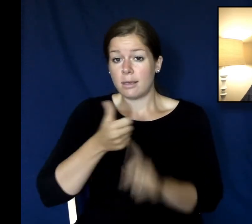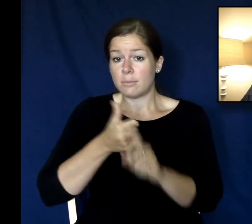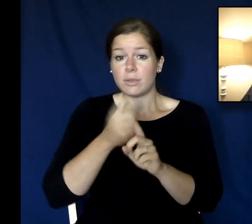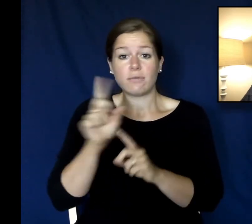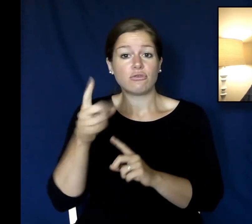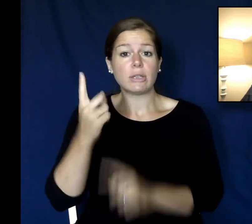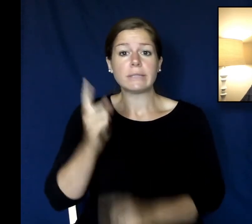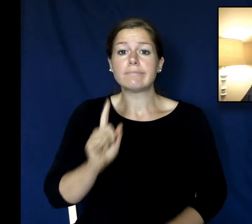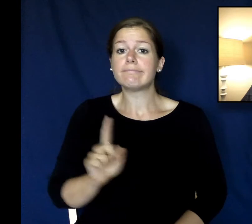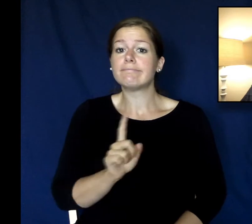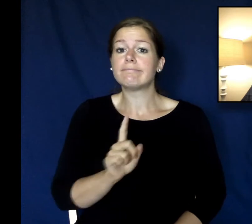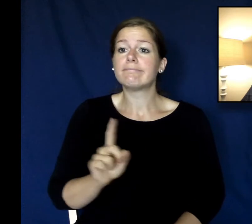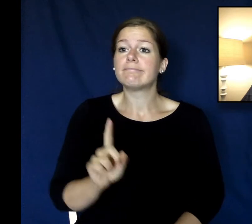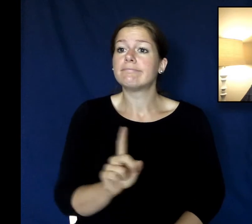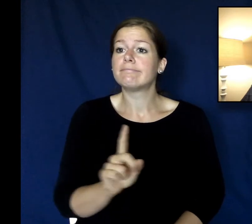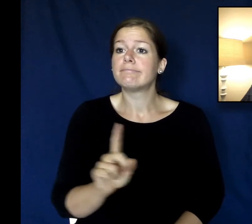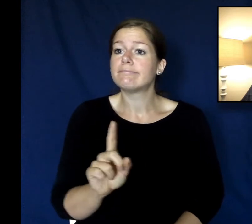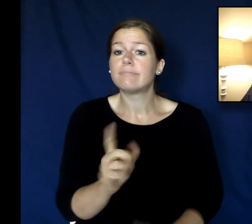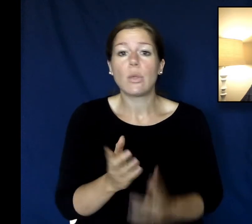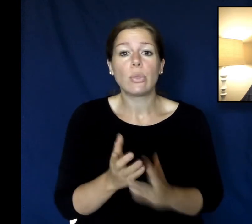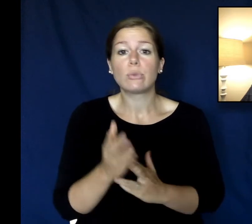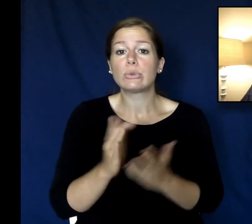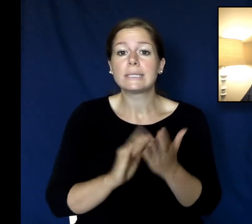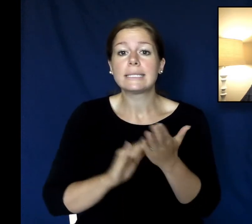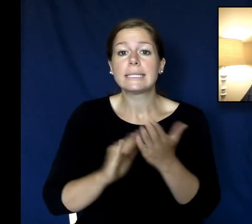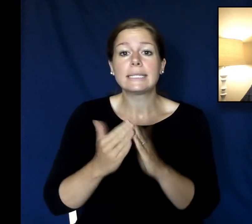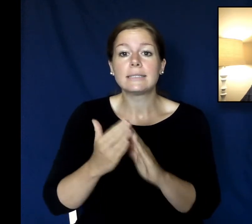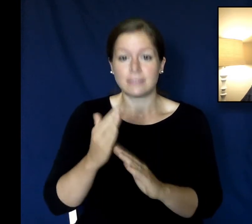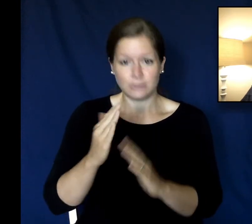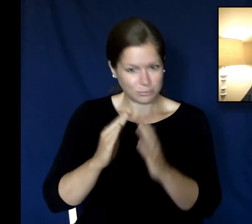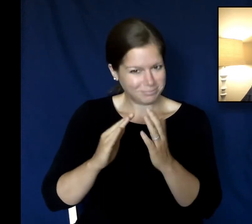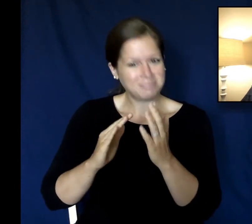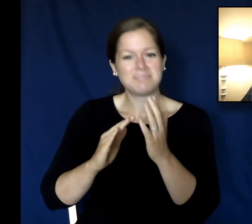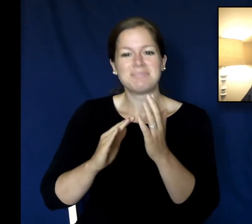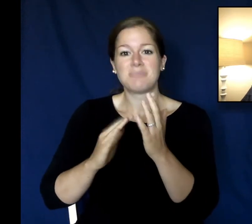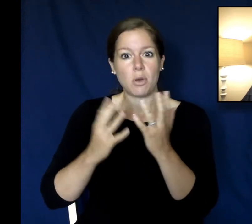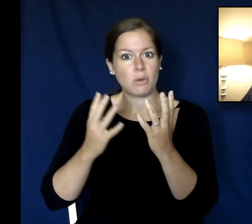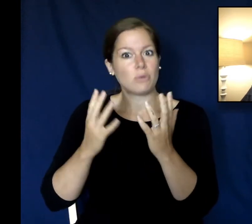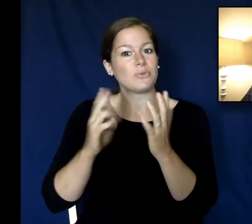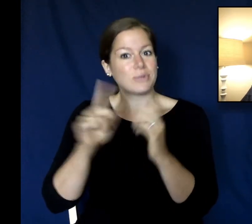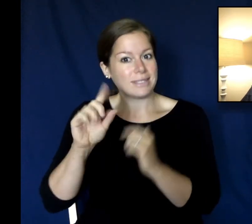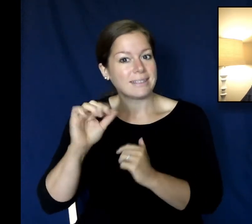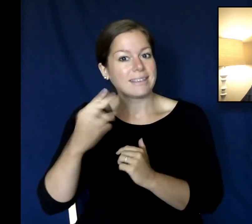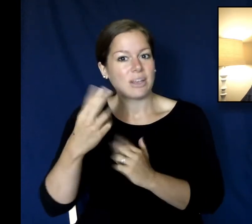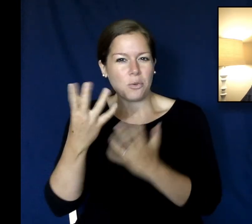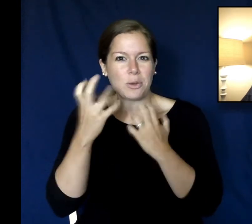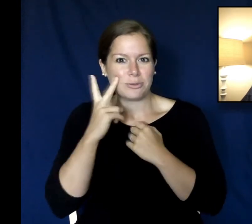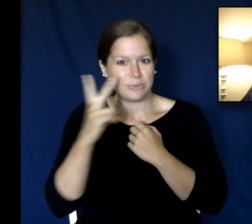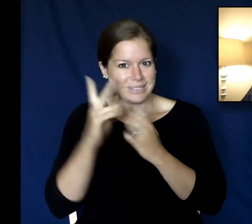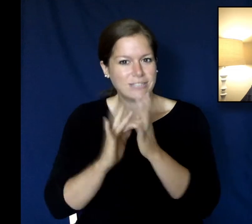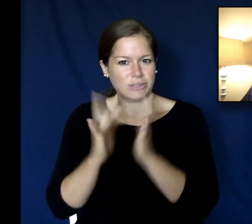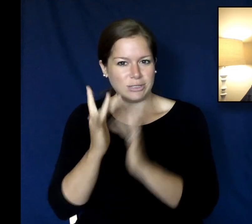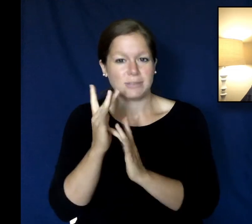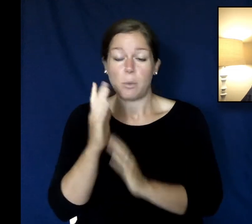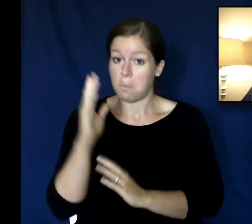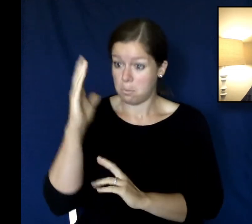passing through by the way and so Zacchaeus does he climbs up in the sycamore tree and Jesus